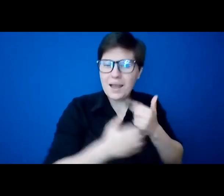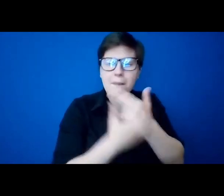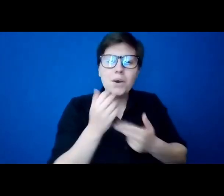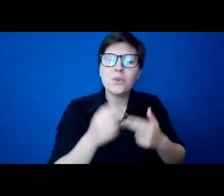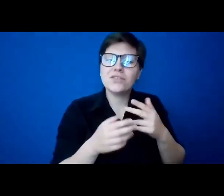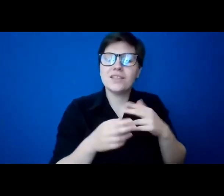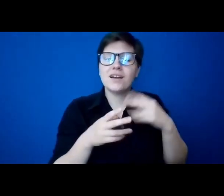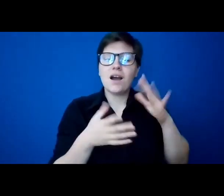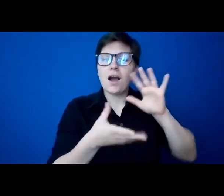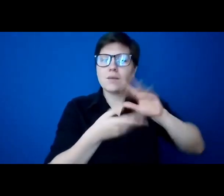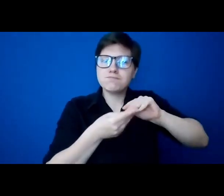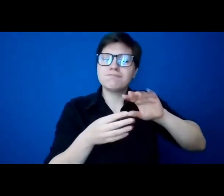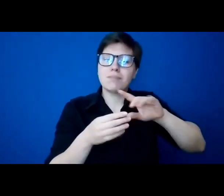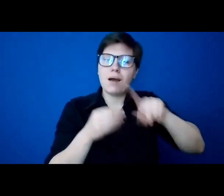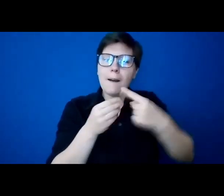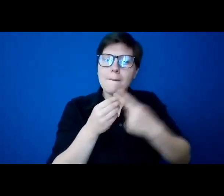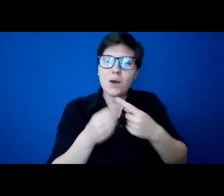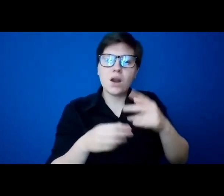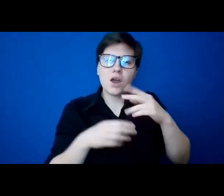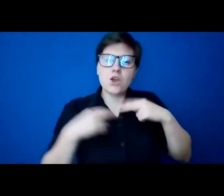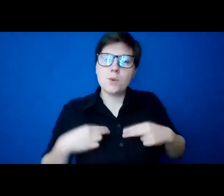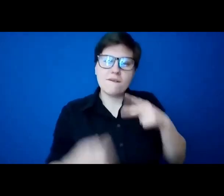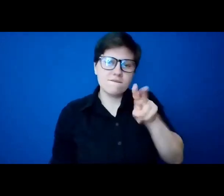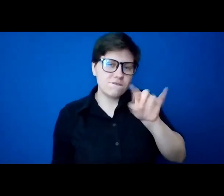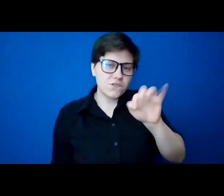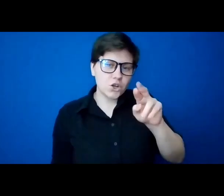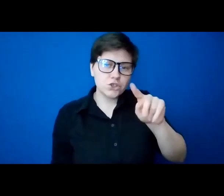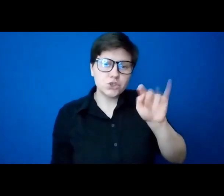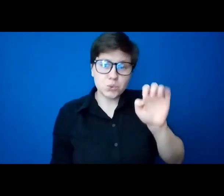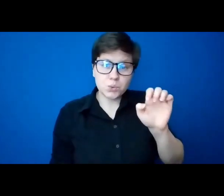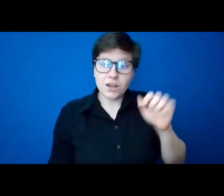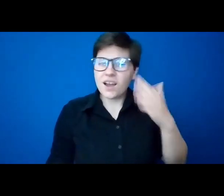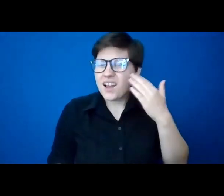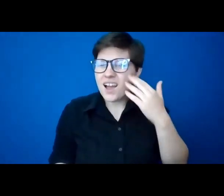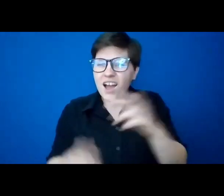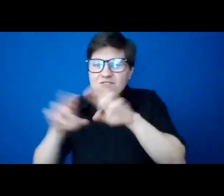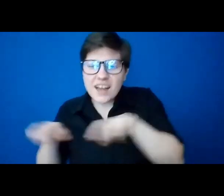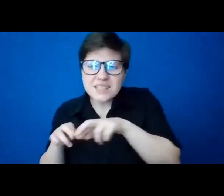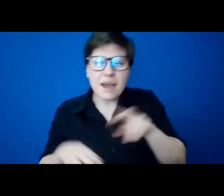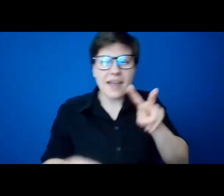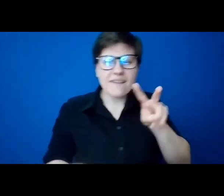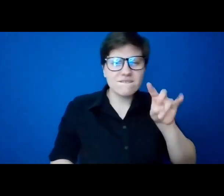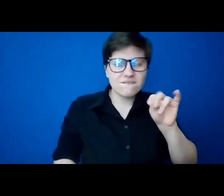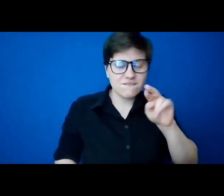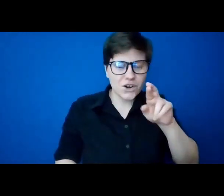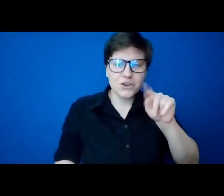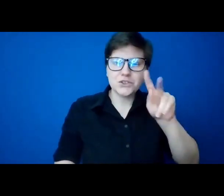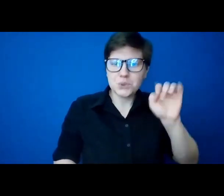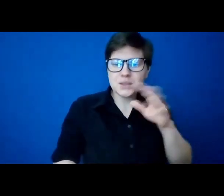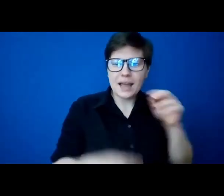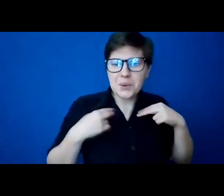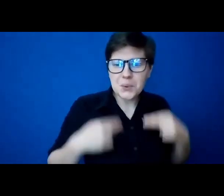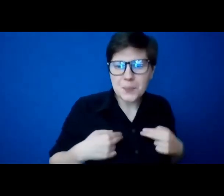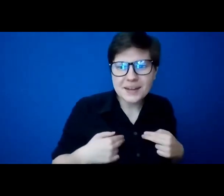virtues. You probably have heard that distinction between resume virtues and eulogy virtues. David Brooks in his book, Road to